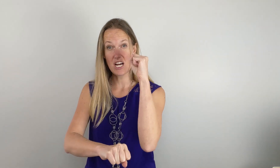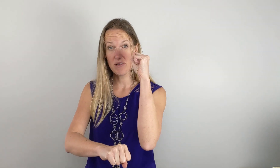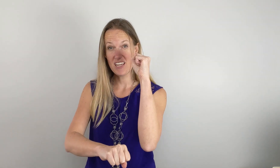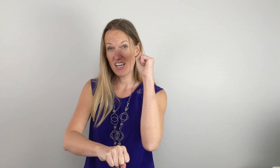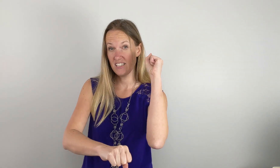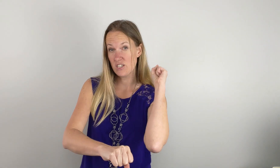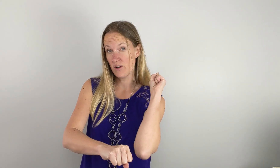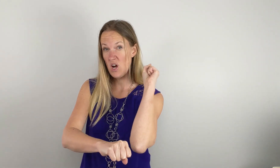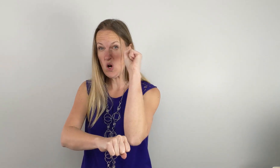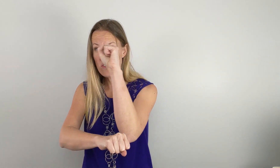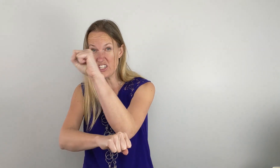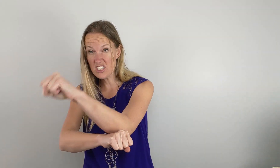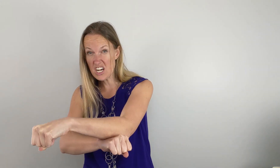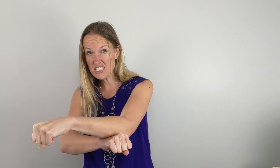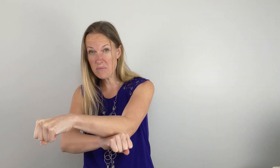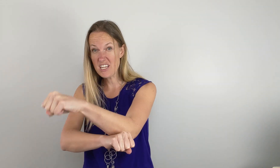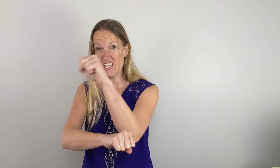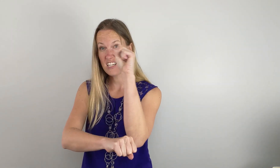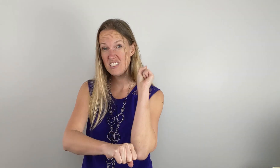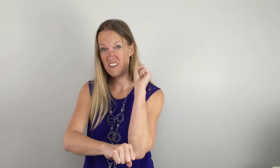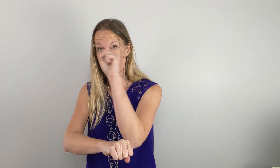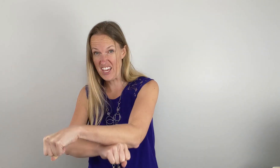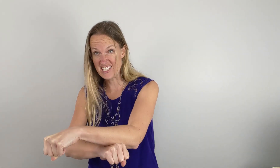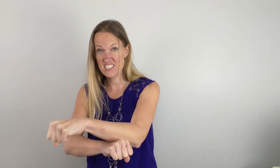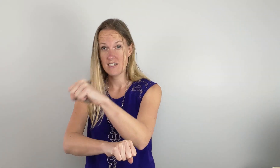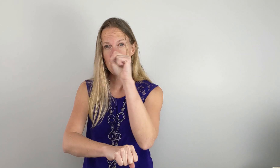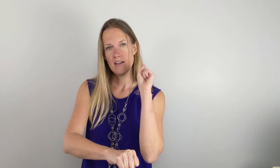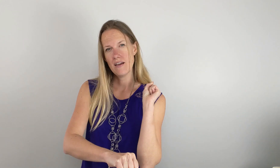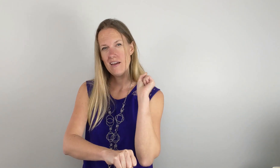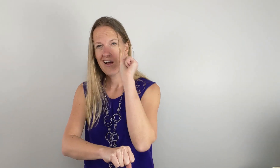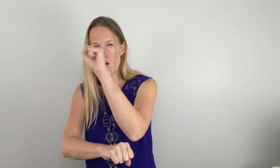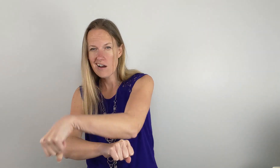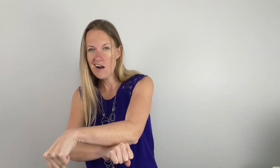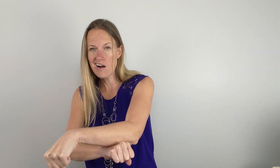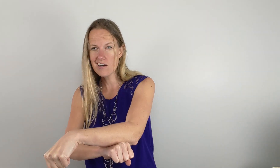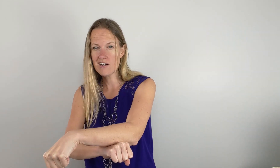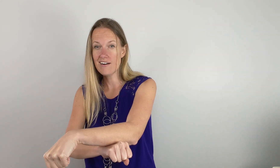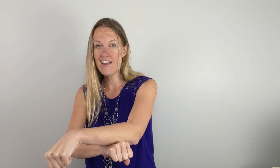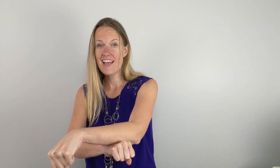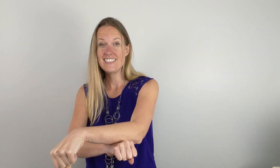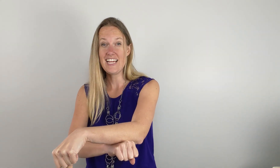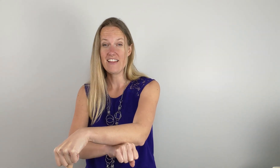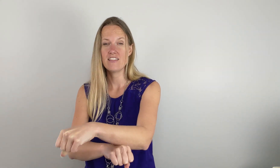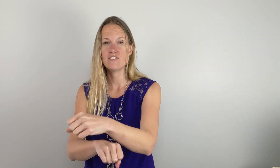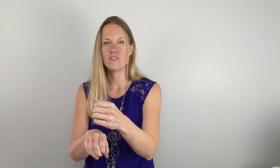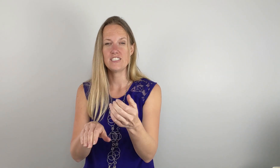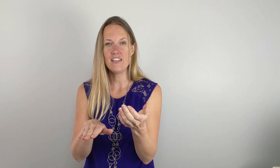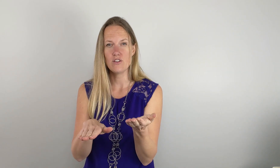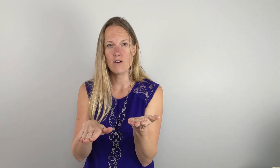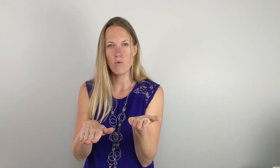dominant hand is going over your non-dominant hand and a fist. Okay. Conquered death. So for death you have